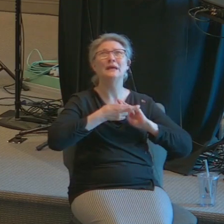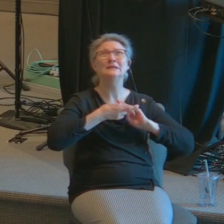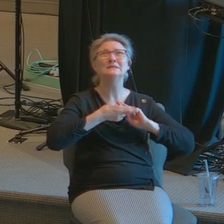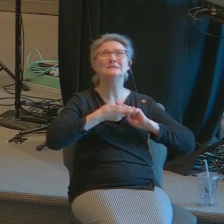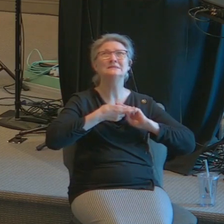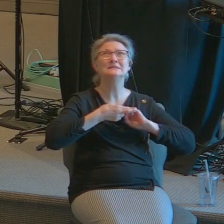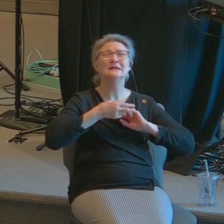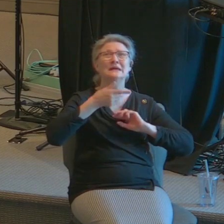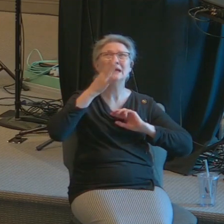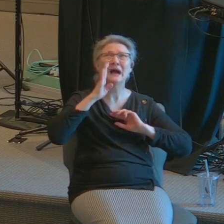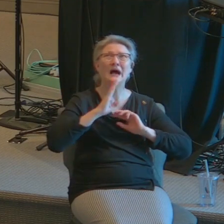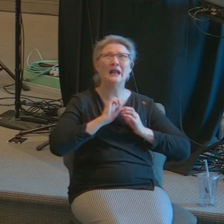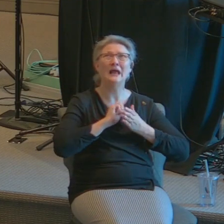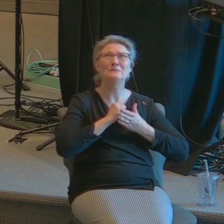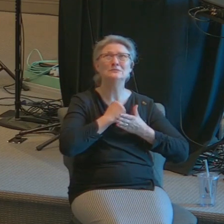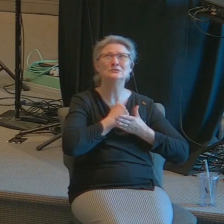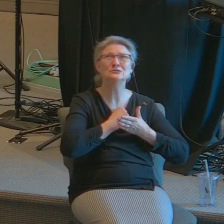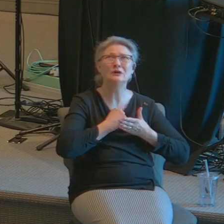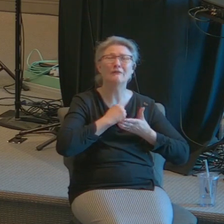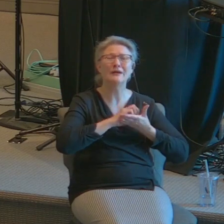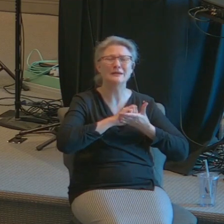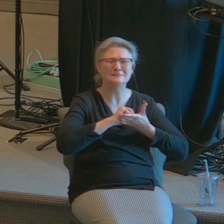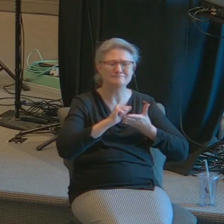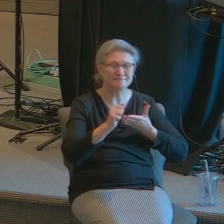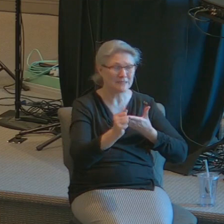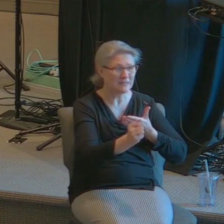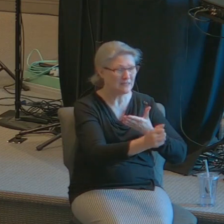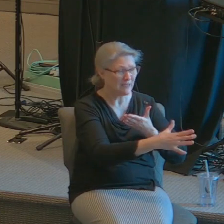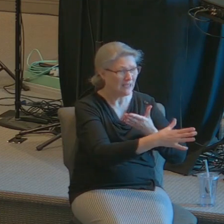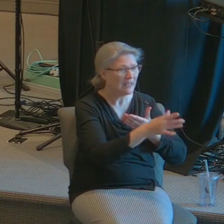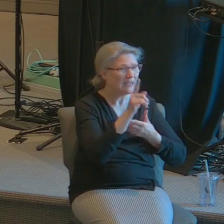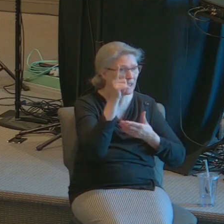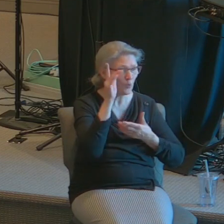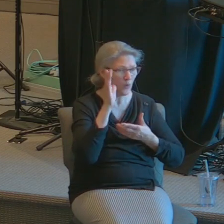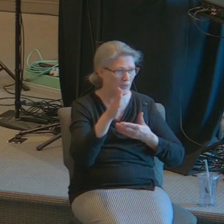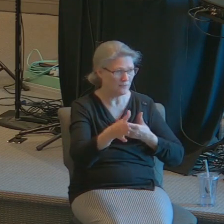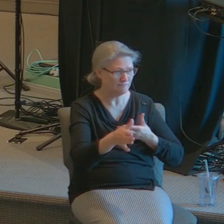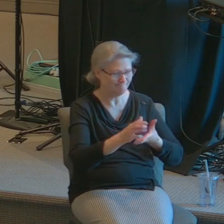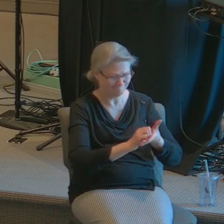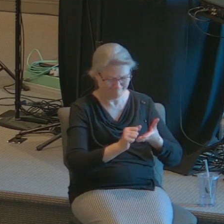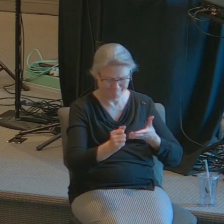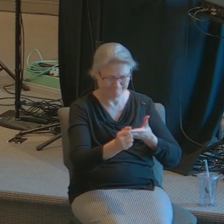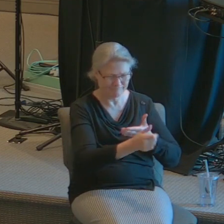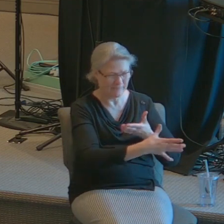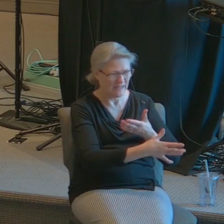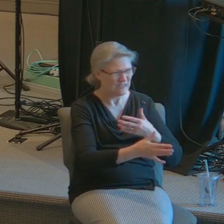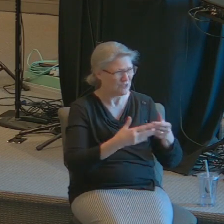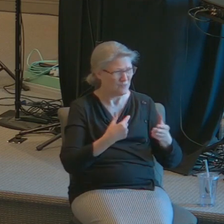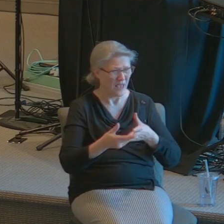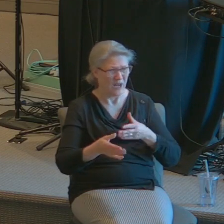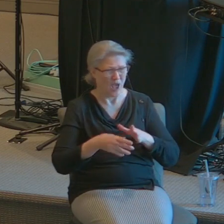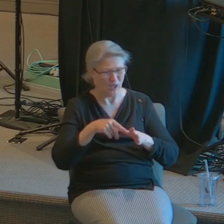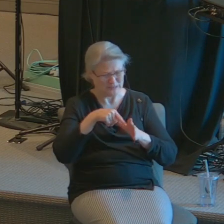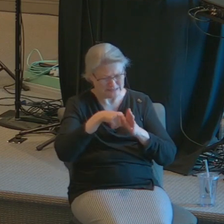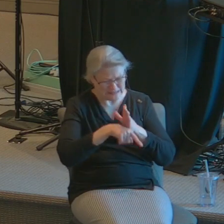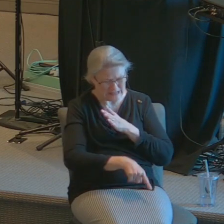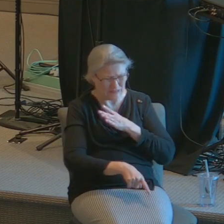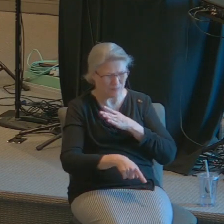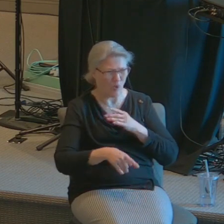and God will take those sins that you have committed no matter how deeply you were involved